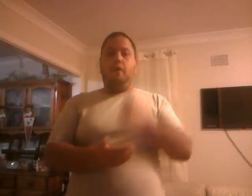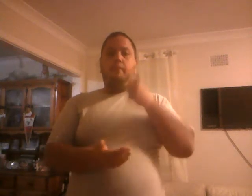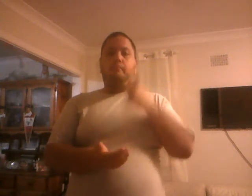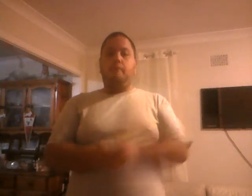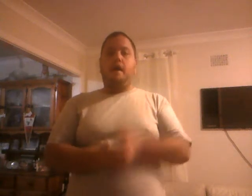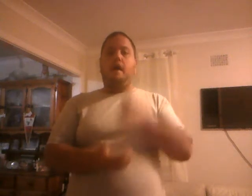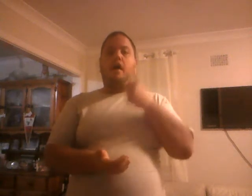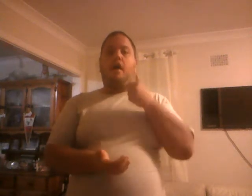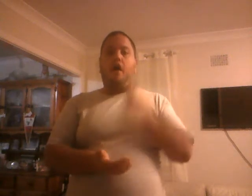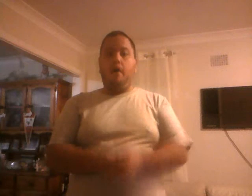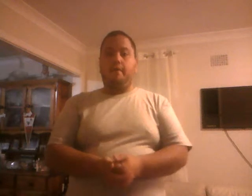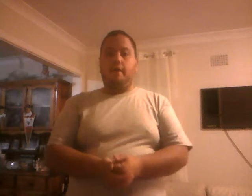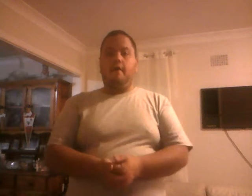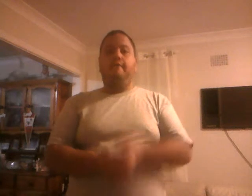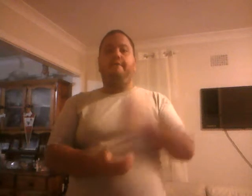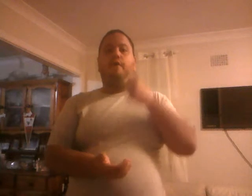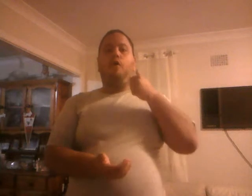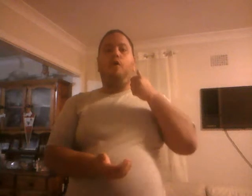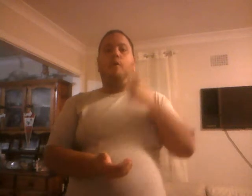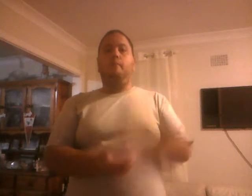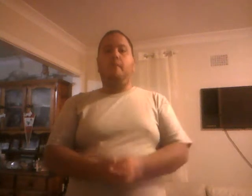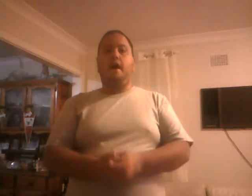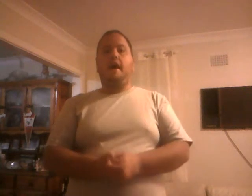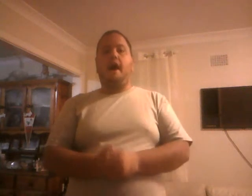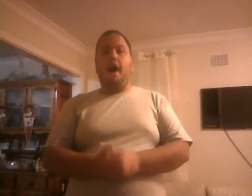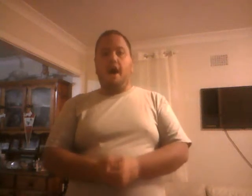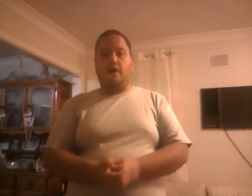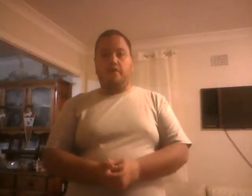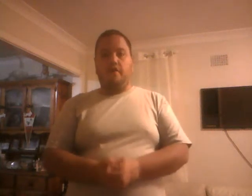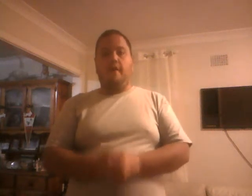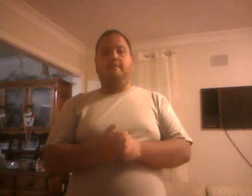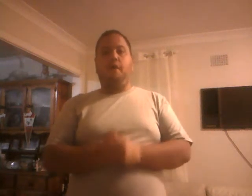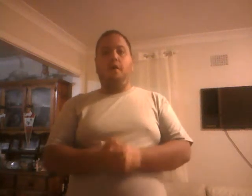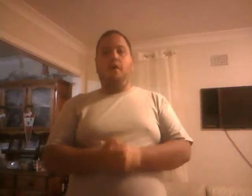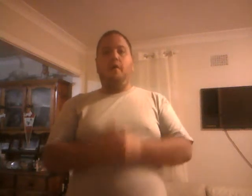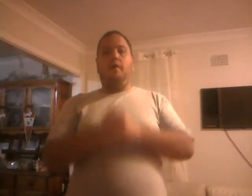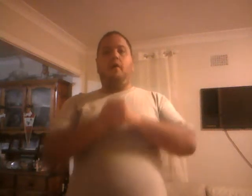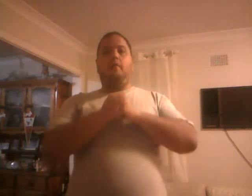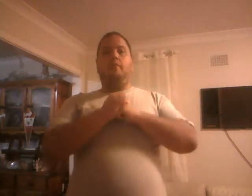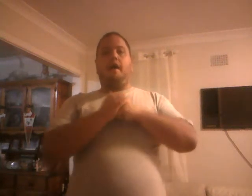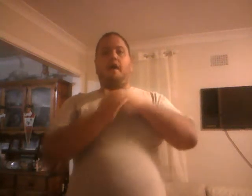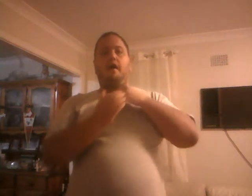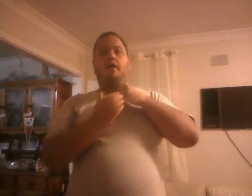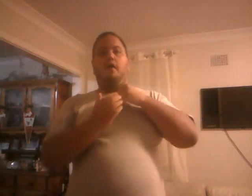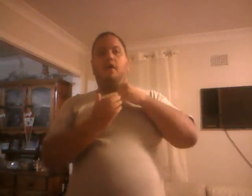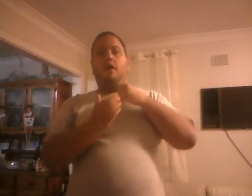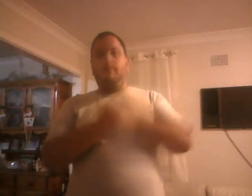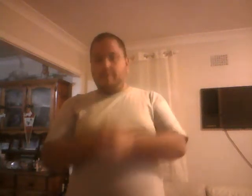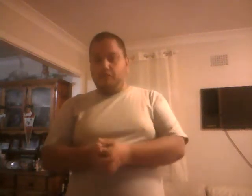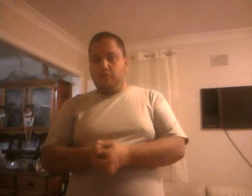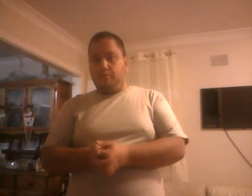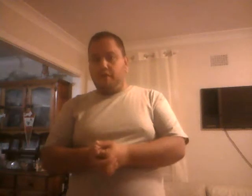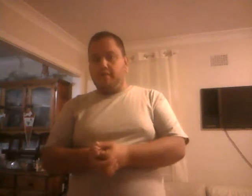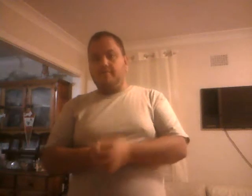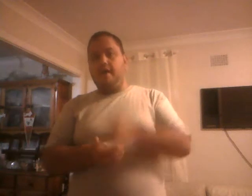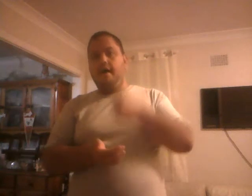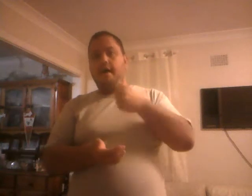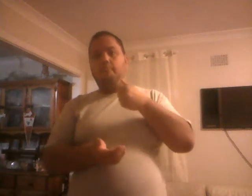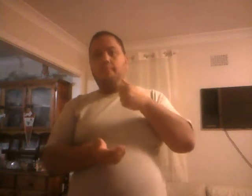my hobby, for my art, for my homosexual brothers and